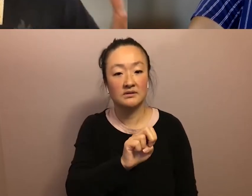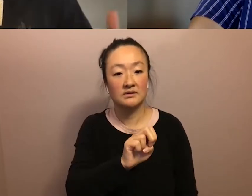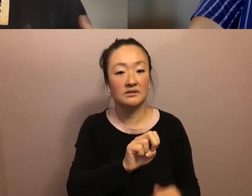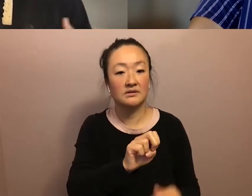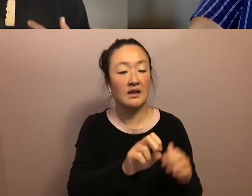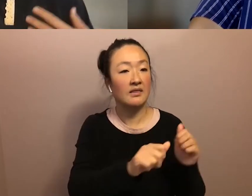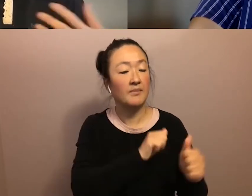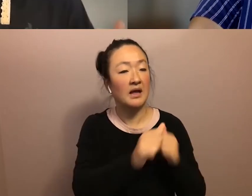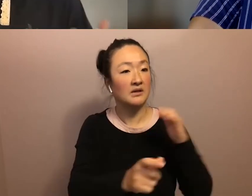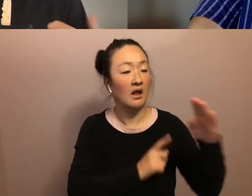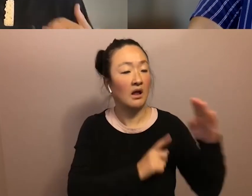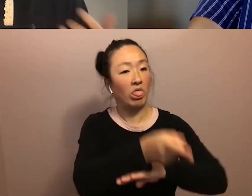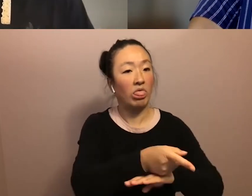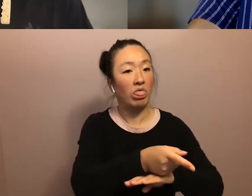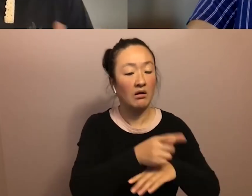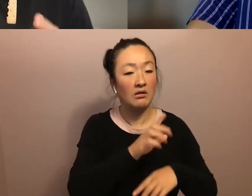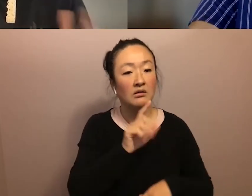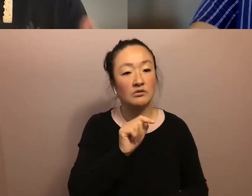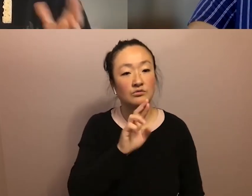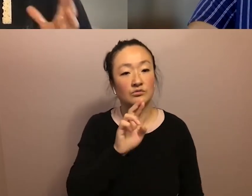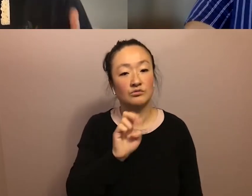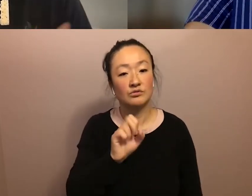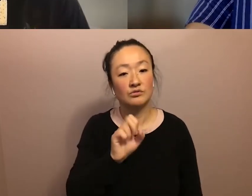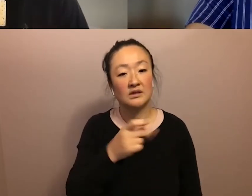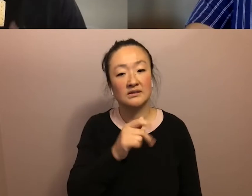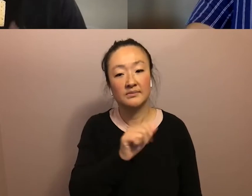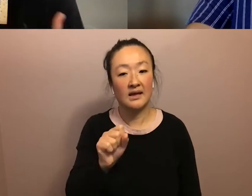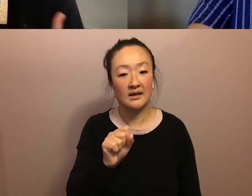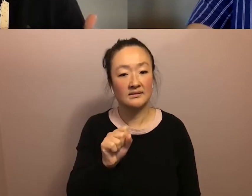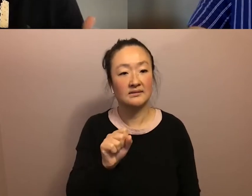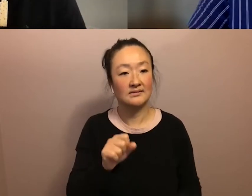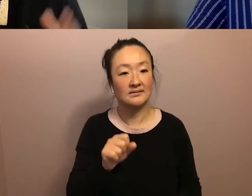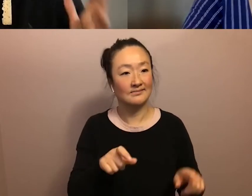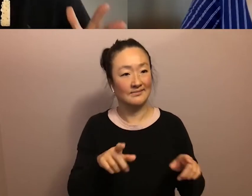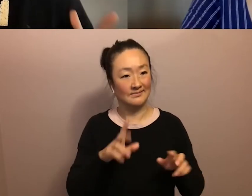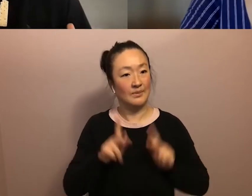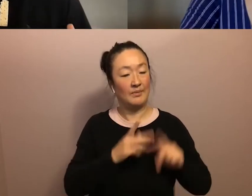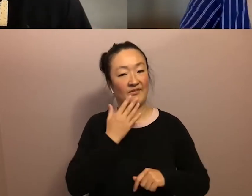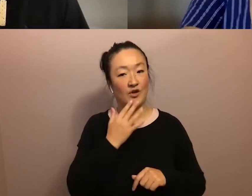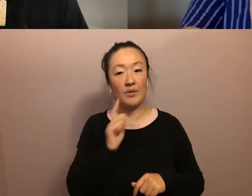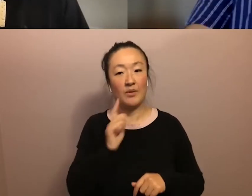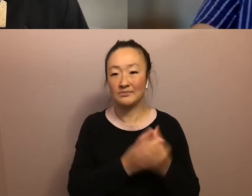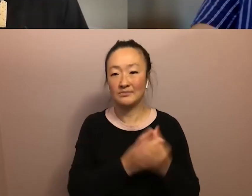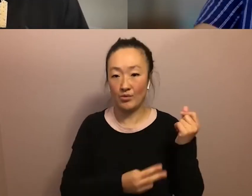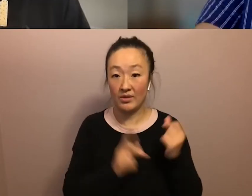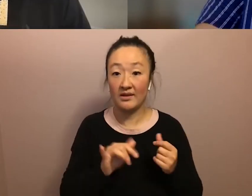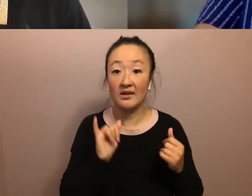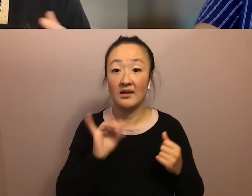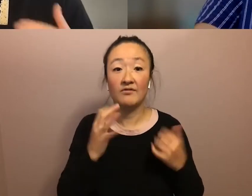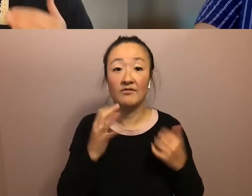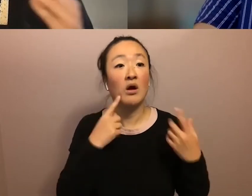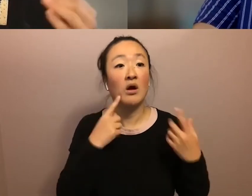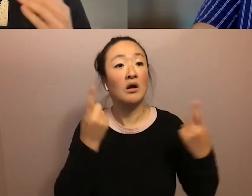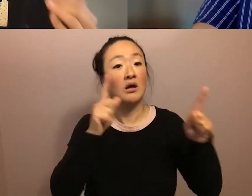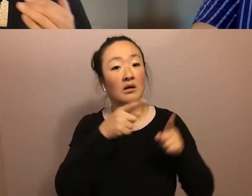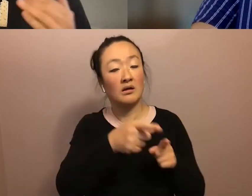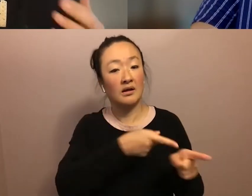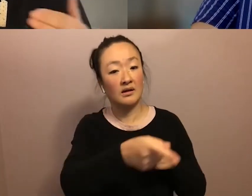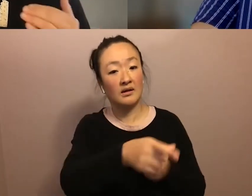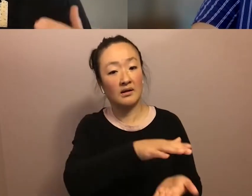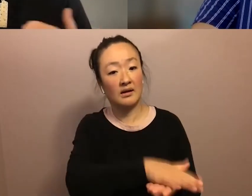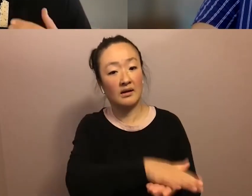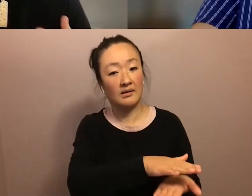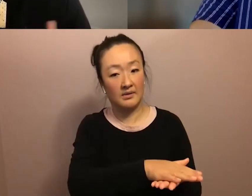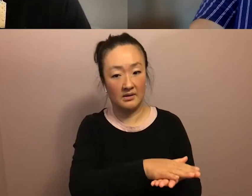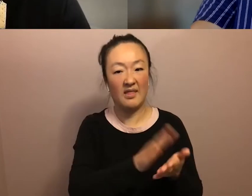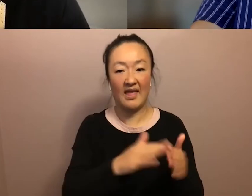How we as people of color have to, um, have to do both. If you want to be successful in the academy, it's the balance between